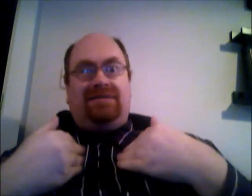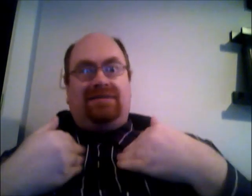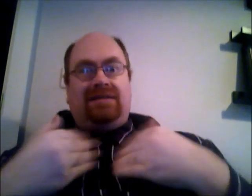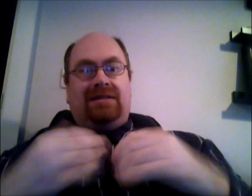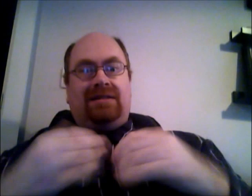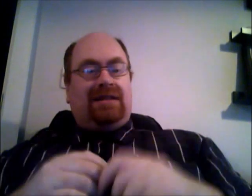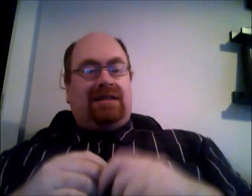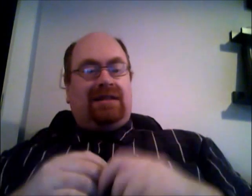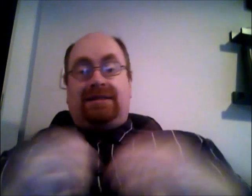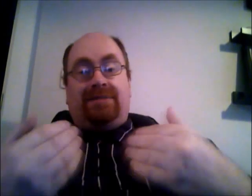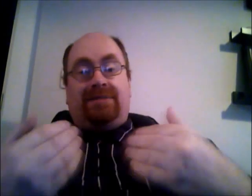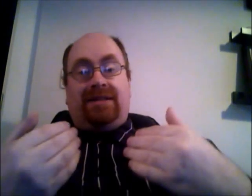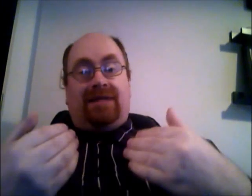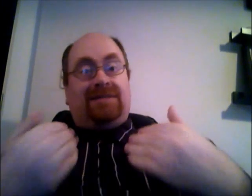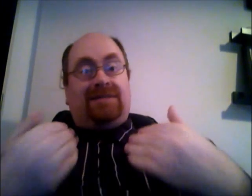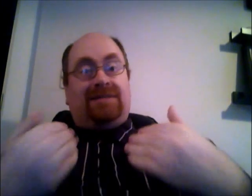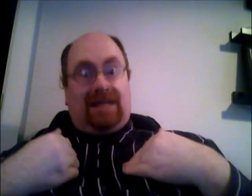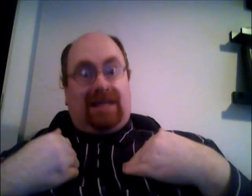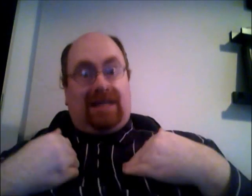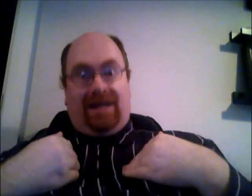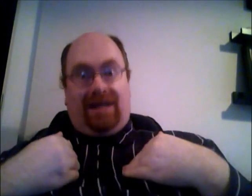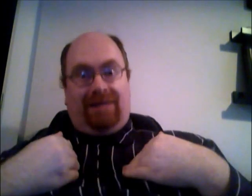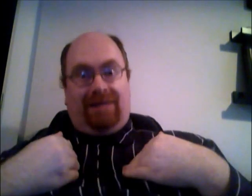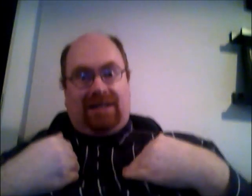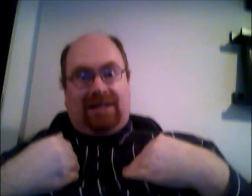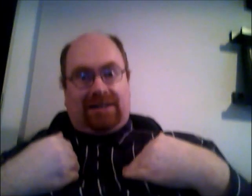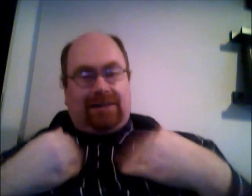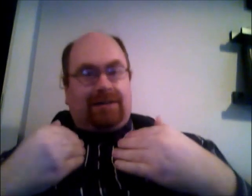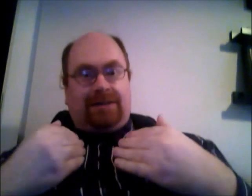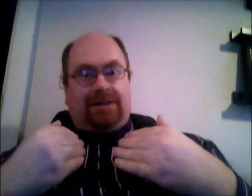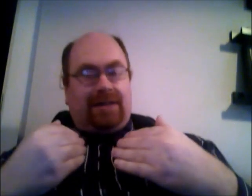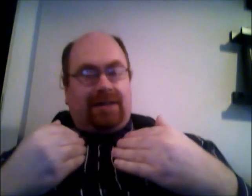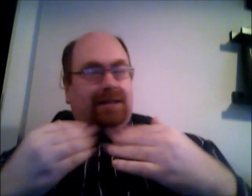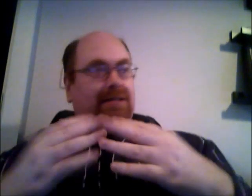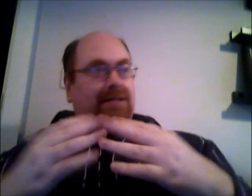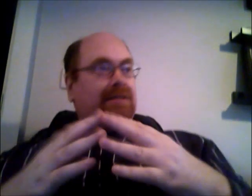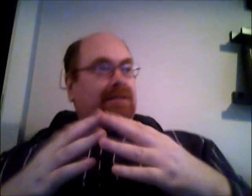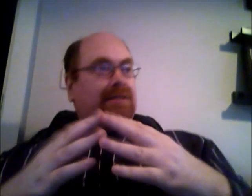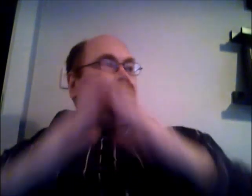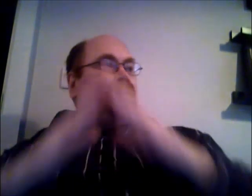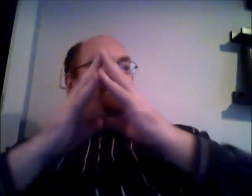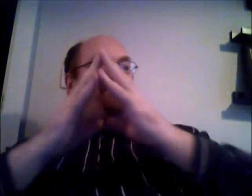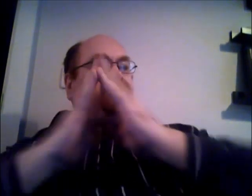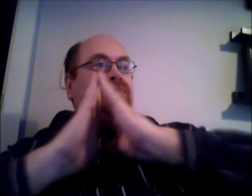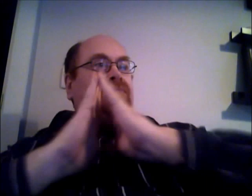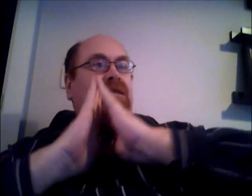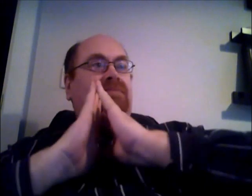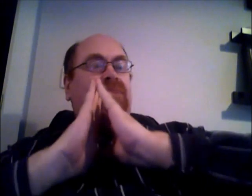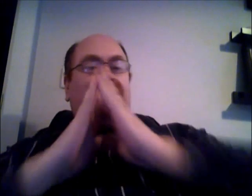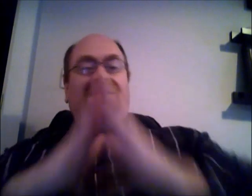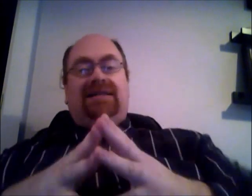i'm on disability now my life has sucked trust me on that but the thing is